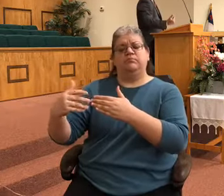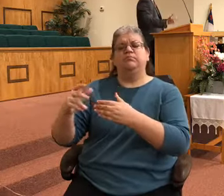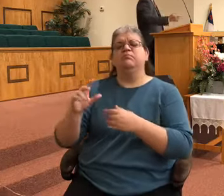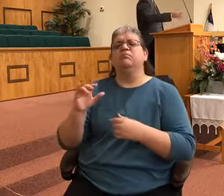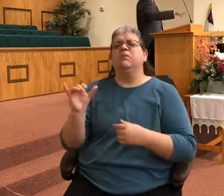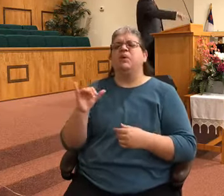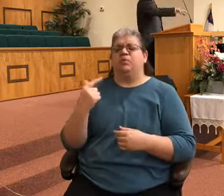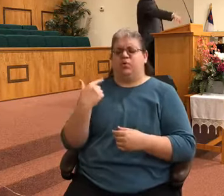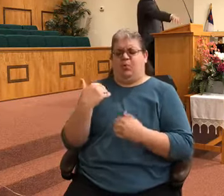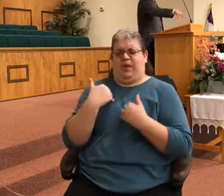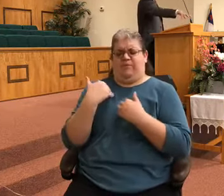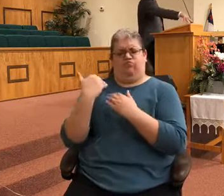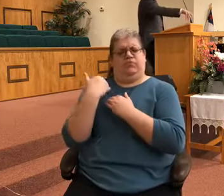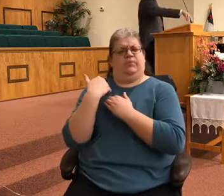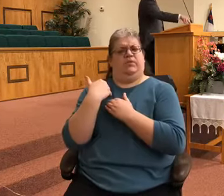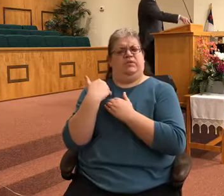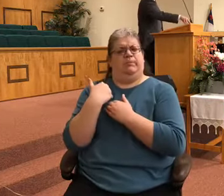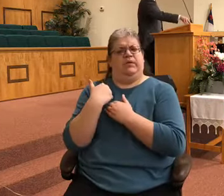everyday spiritual victories.